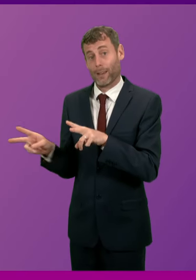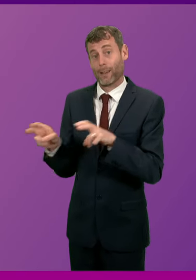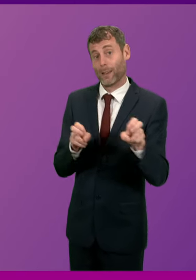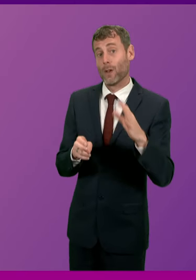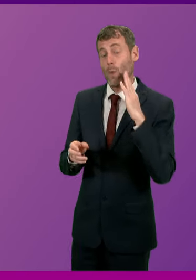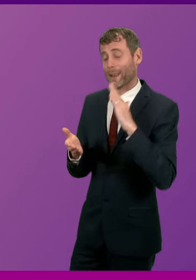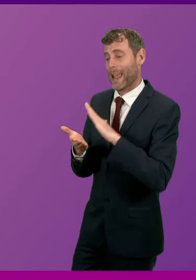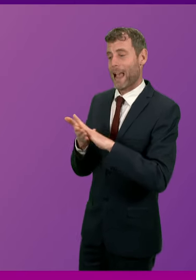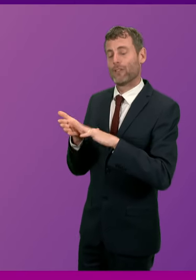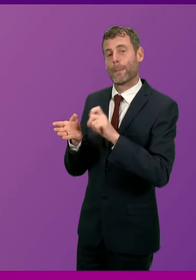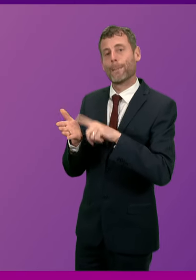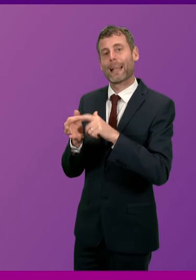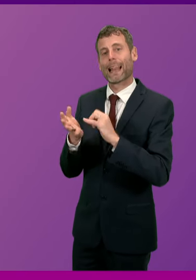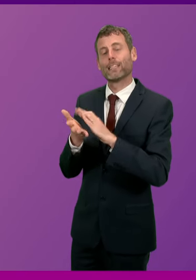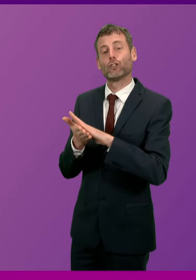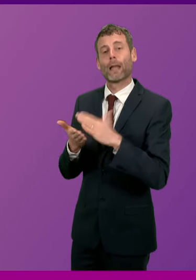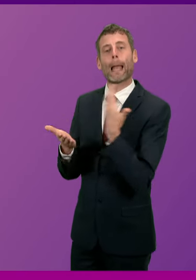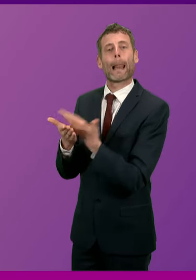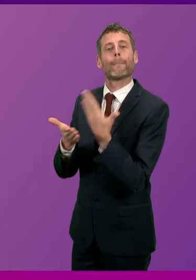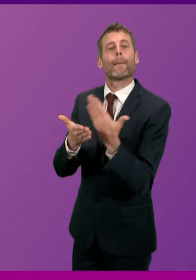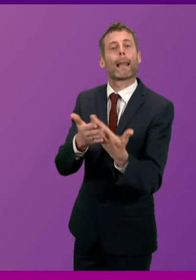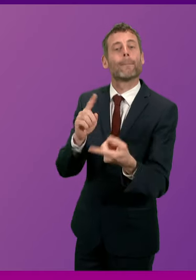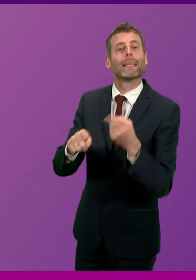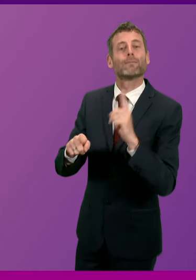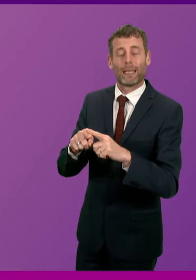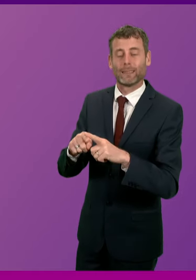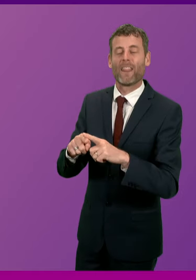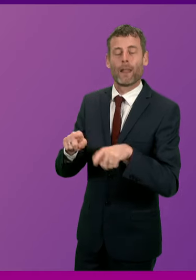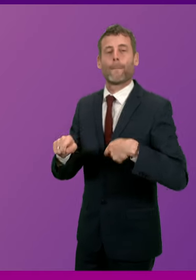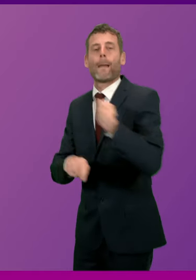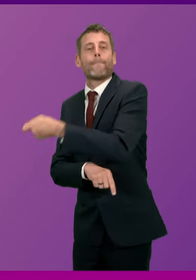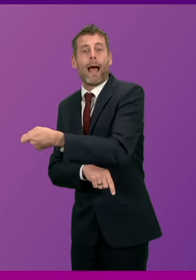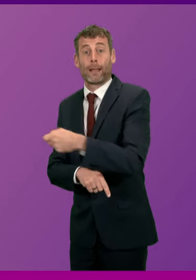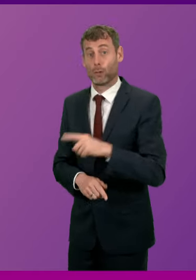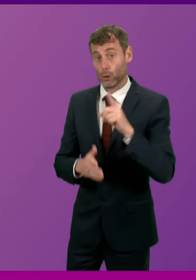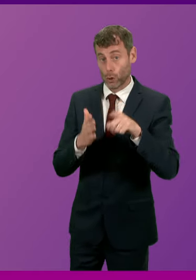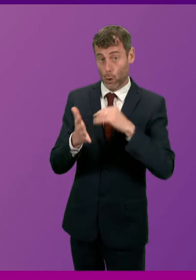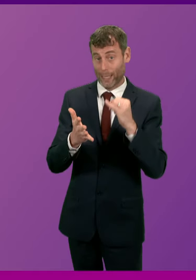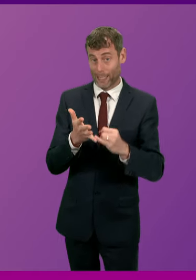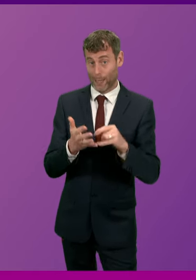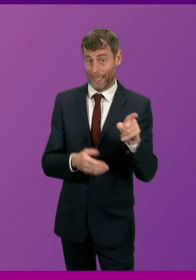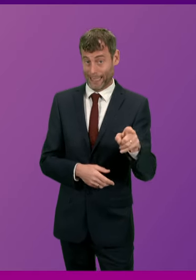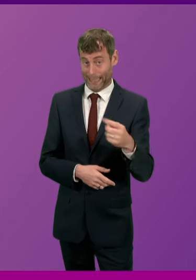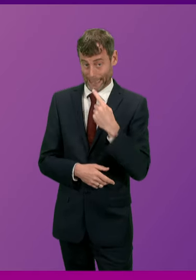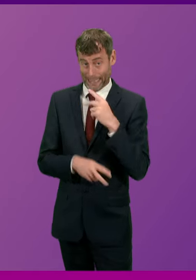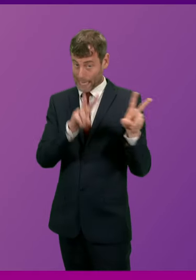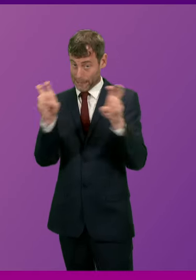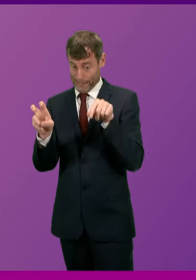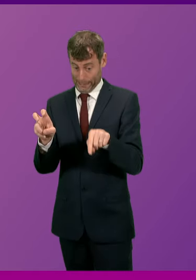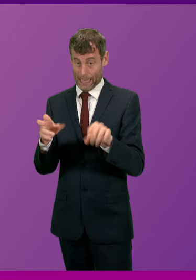MacLeish who'd claimed expenses and then paid them back. John Swinney's words, if the SNP members would like to hear.